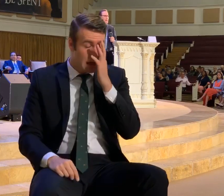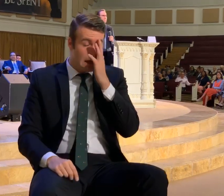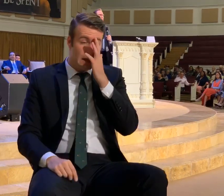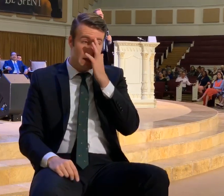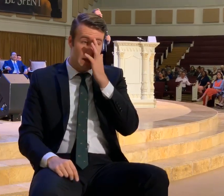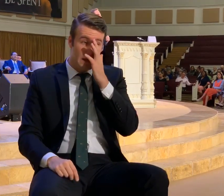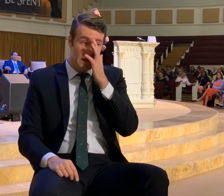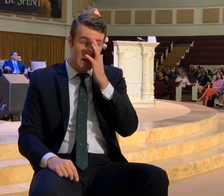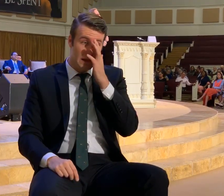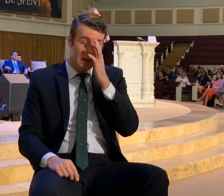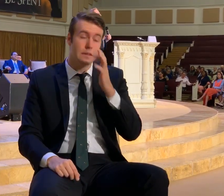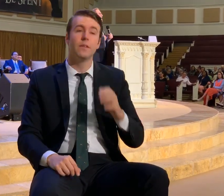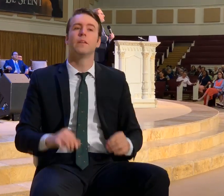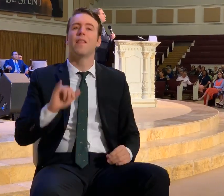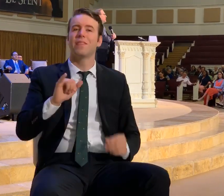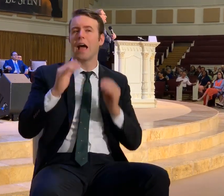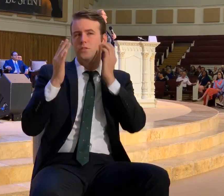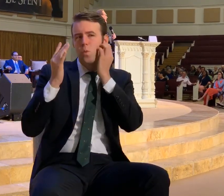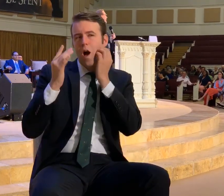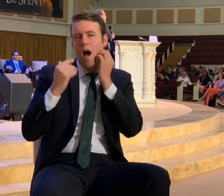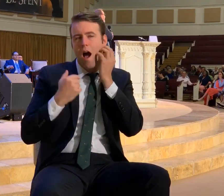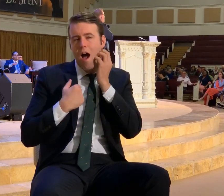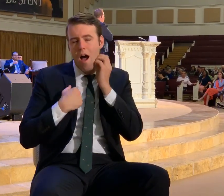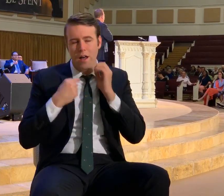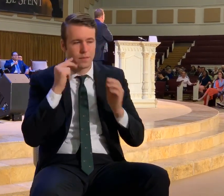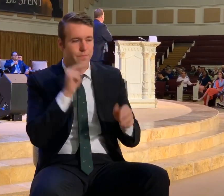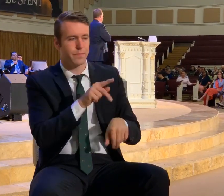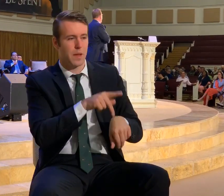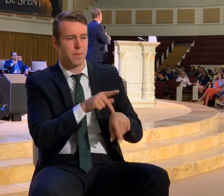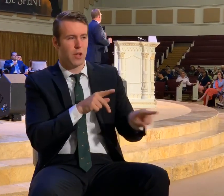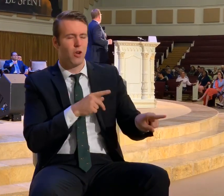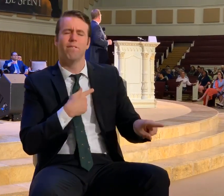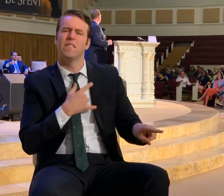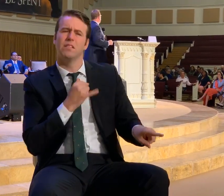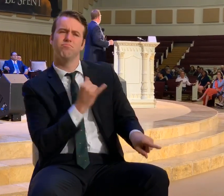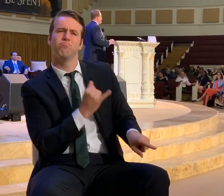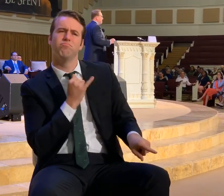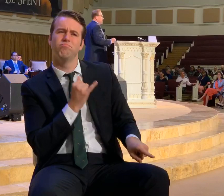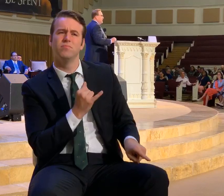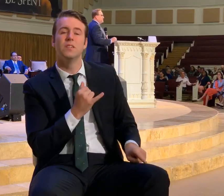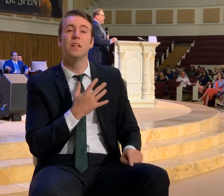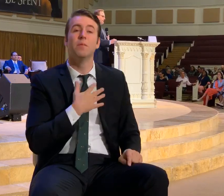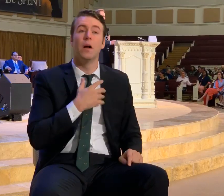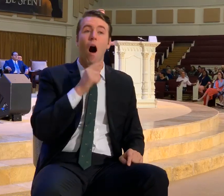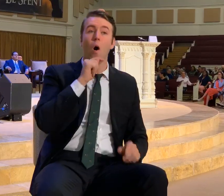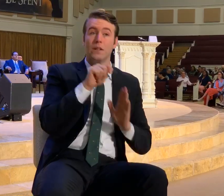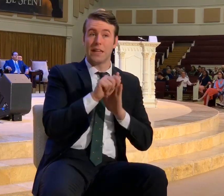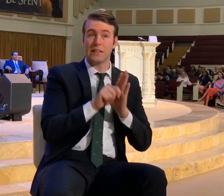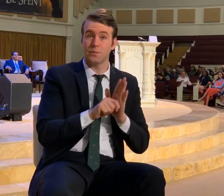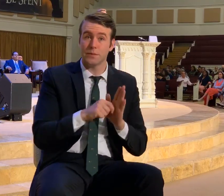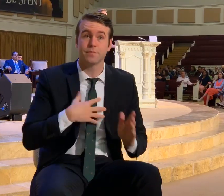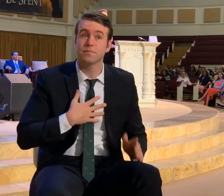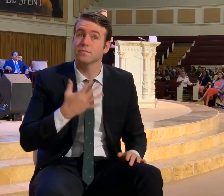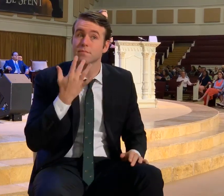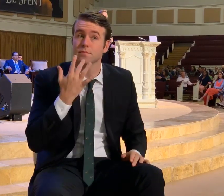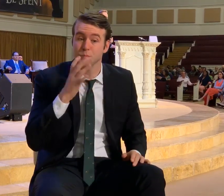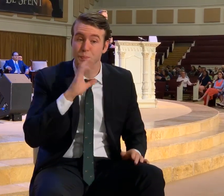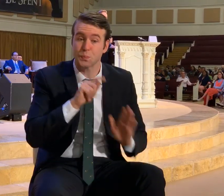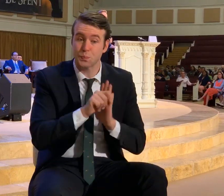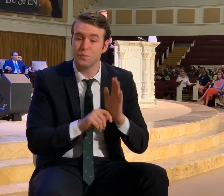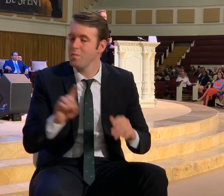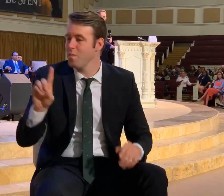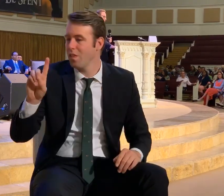And that's kind of maybe why I'm just laid out. like Old Testament, my favorite character is, is David, the New Testament.